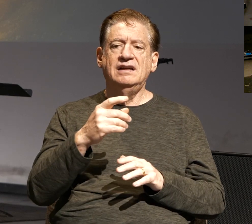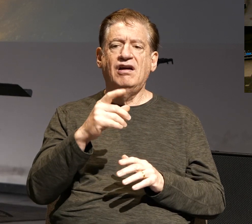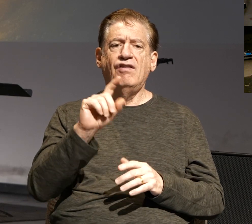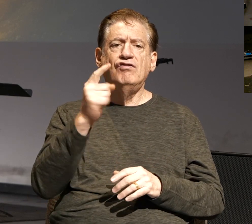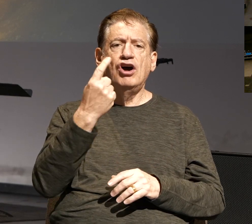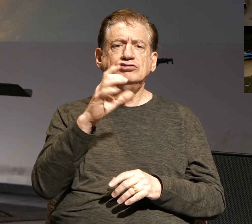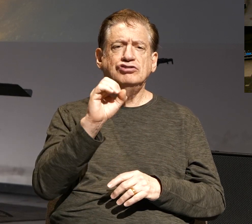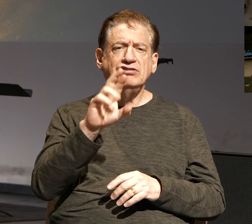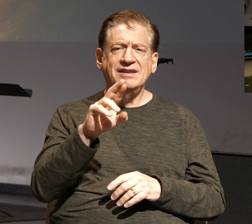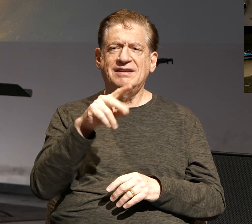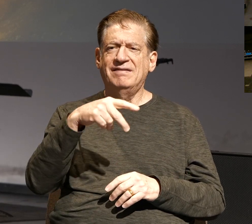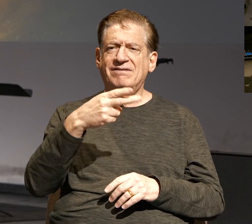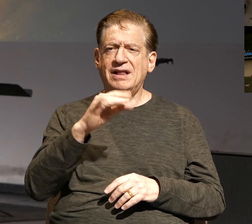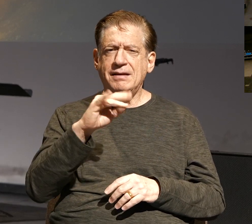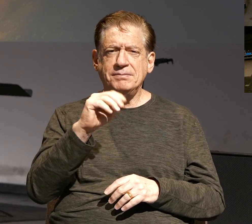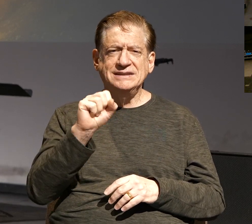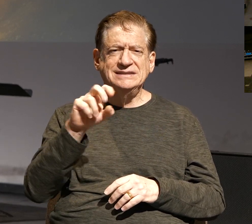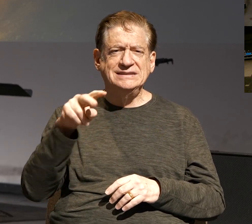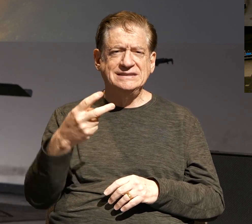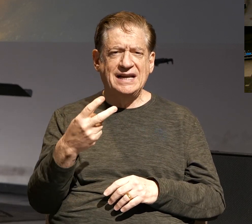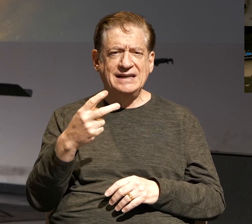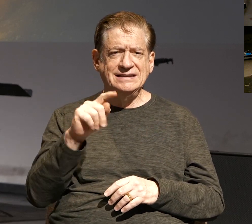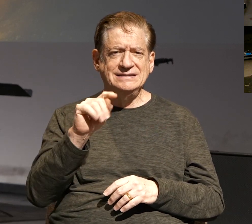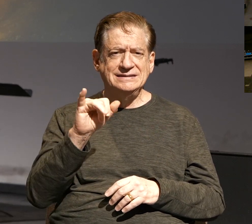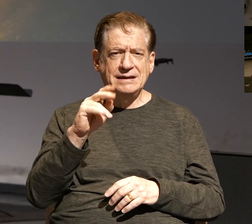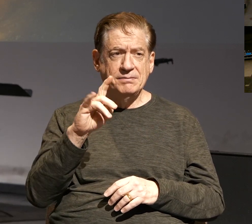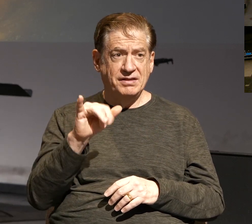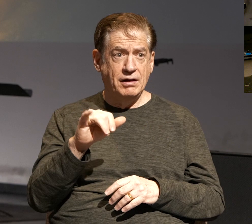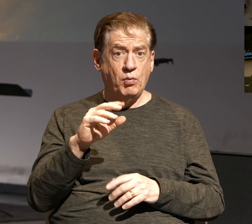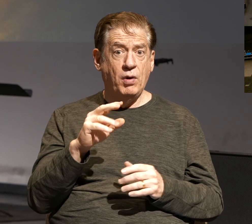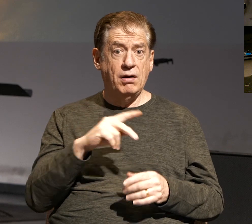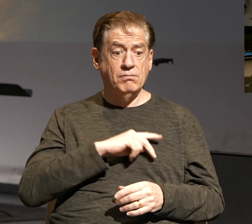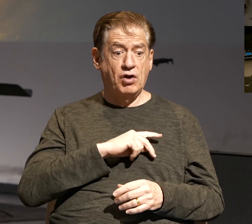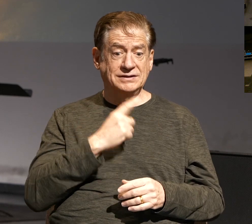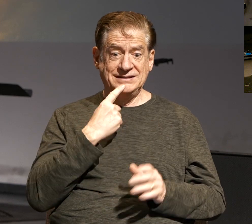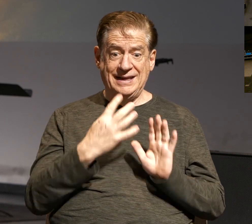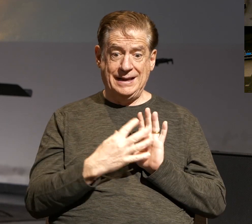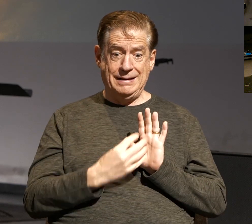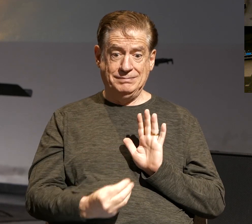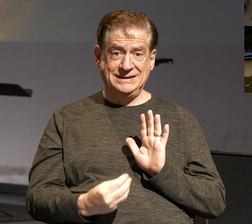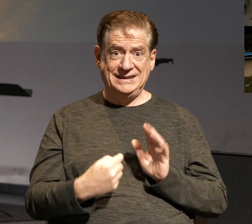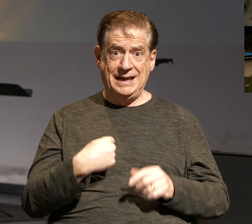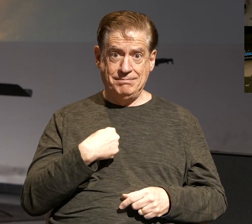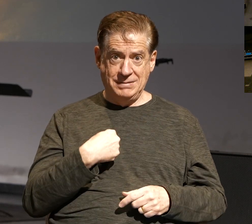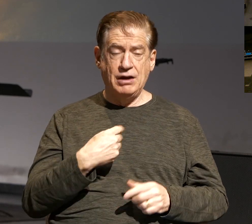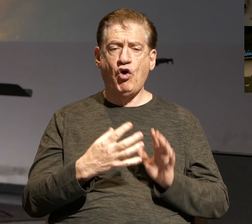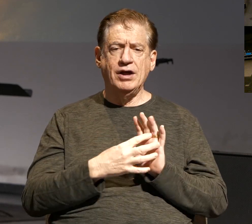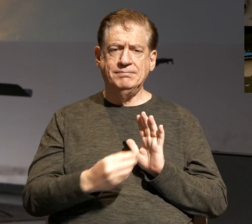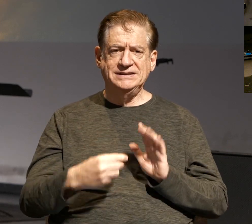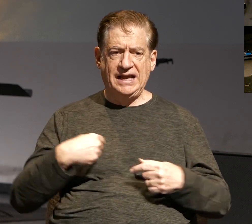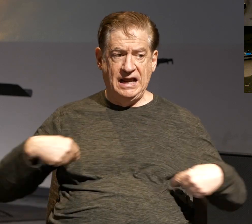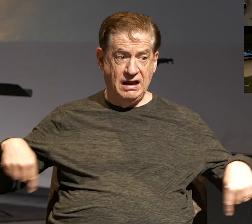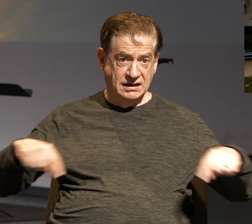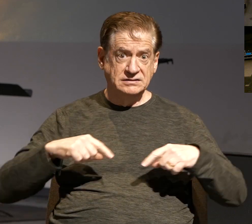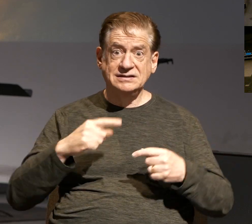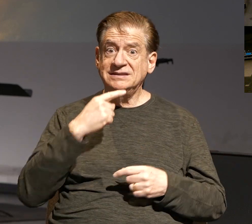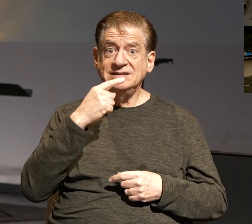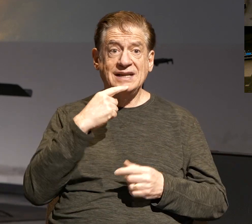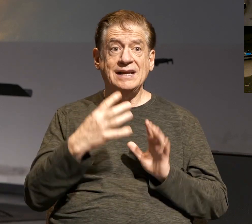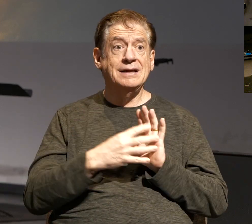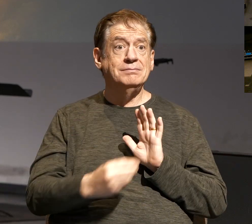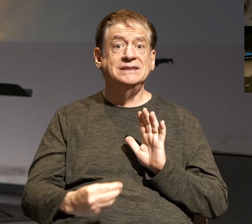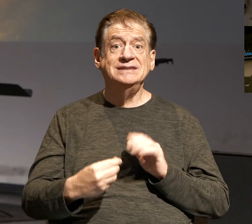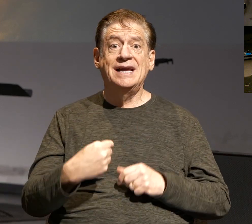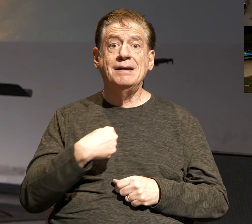Philippians, and 2 Timothy, we learn that when Paul says, imitate me or imitate us, what he is saying is, imitate